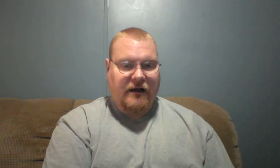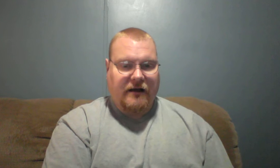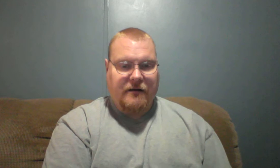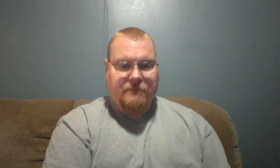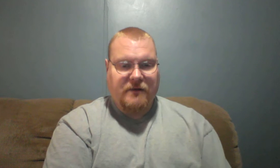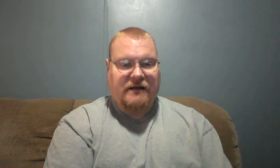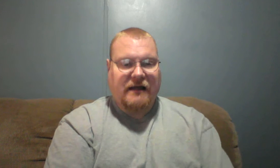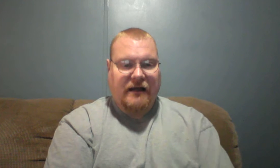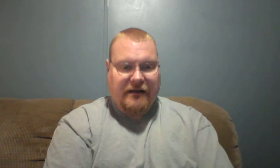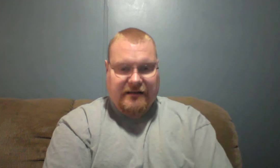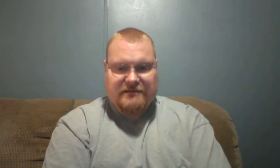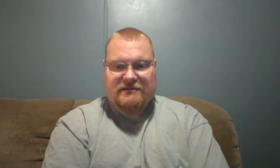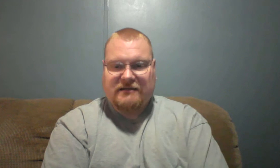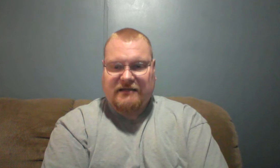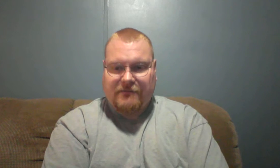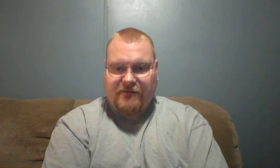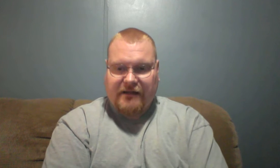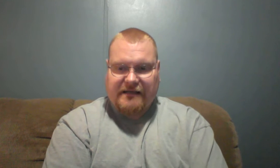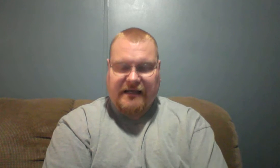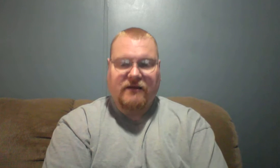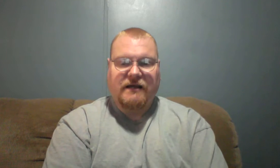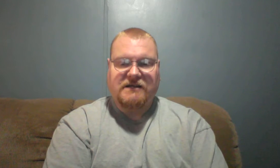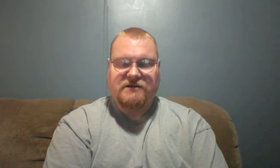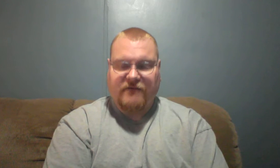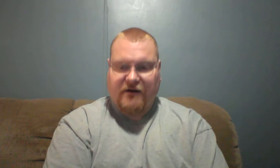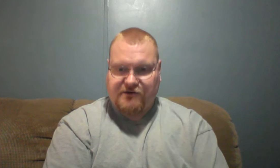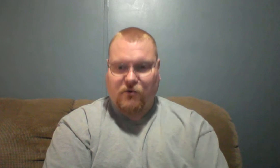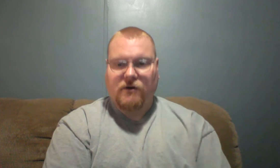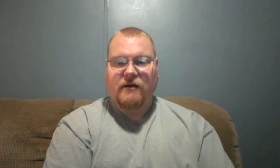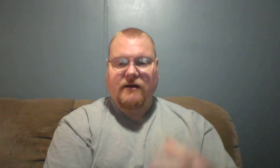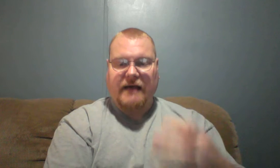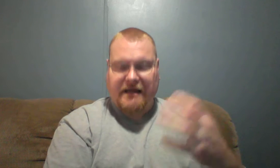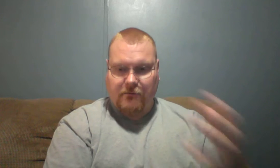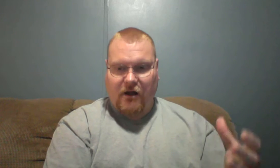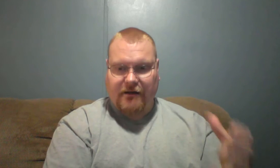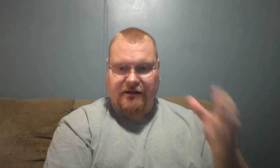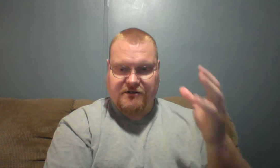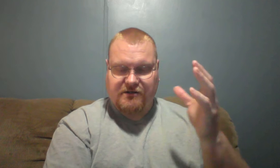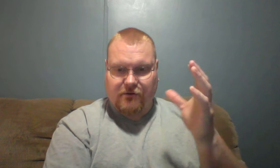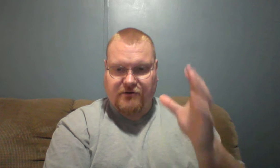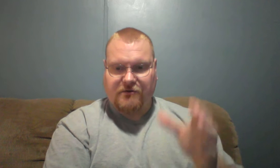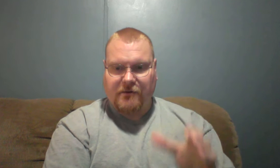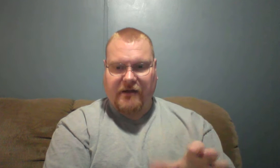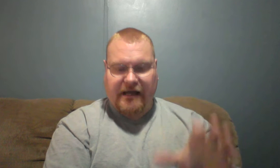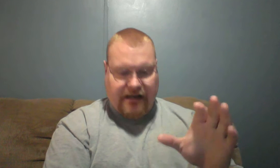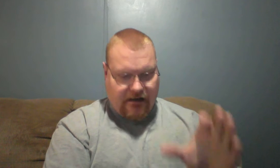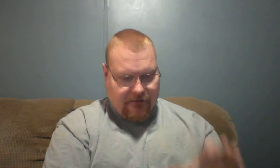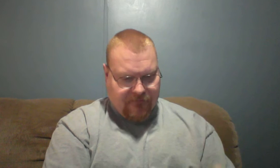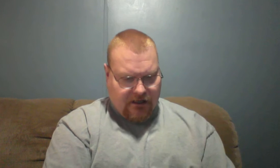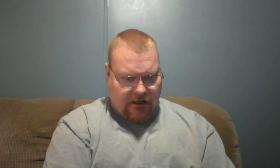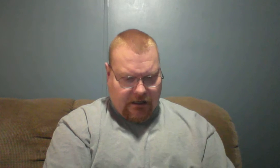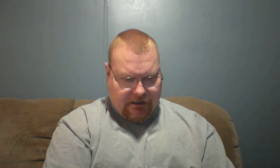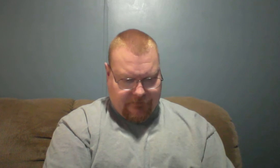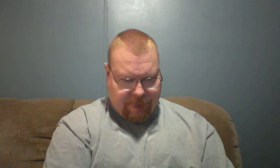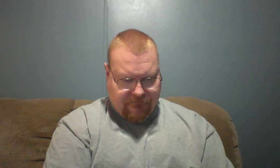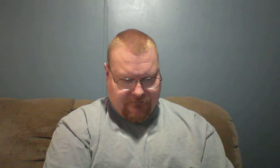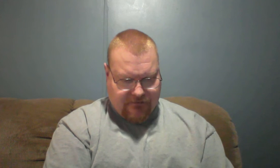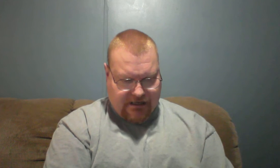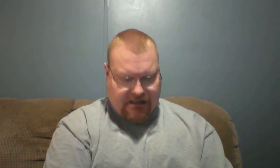uh, but, uh, he's, it's, he's healing. He's just very sore, had a blockage. So just remember that. And, uh, he does